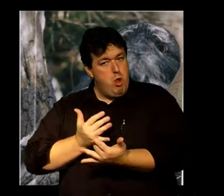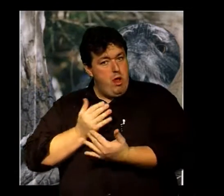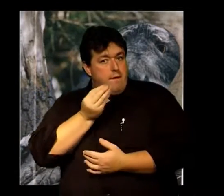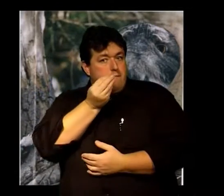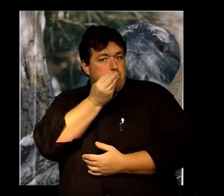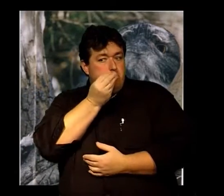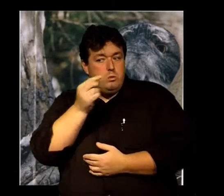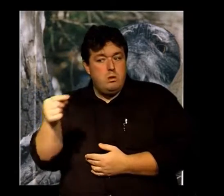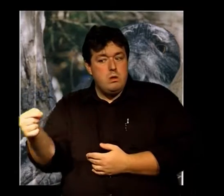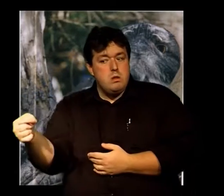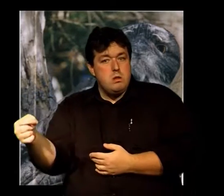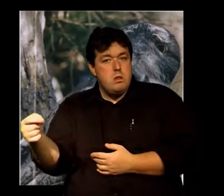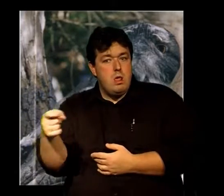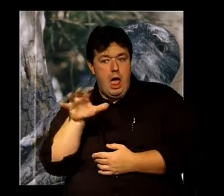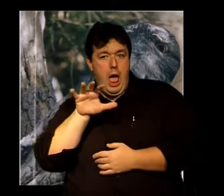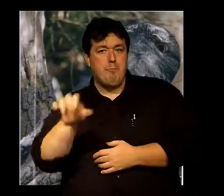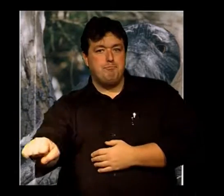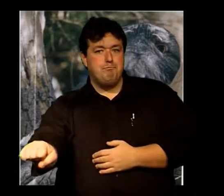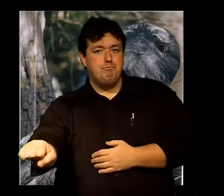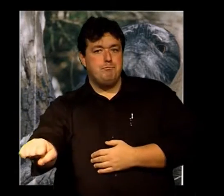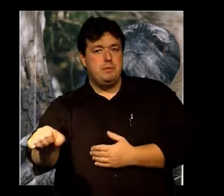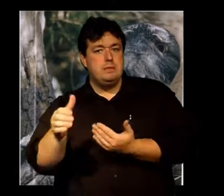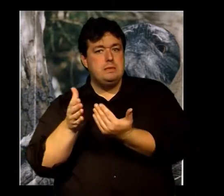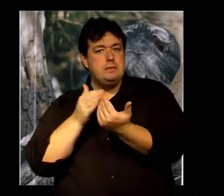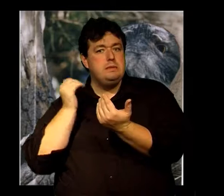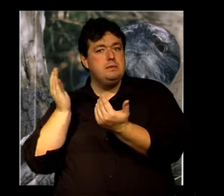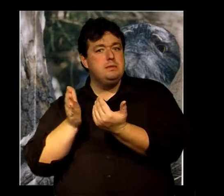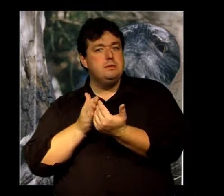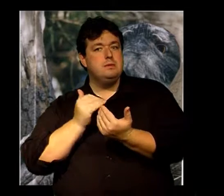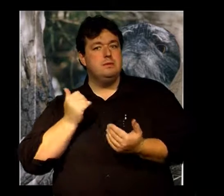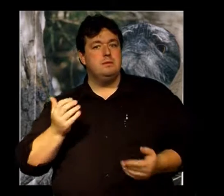He's also quiet Because he's waiting for food to come by And then he snatches it up